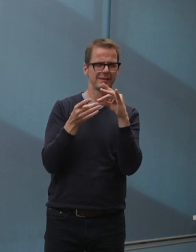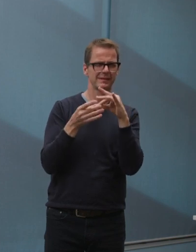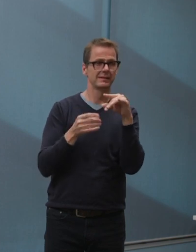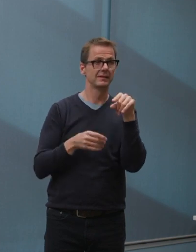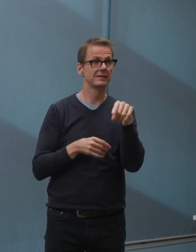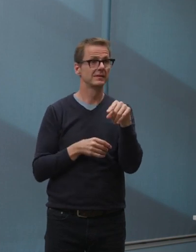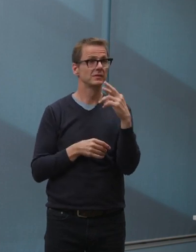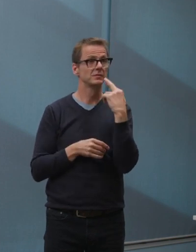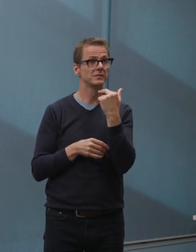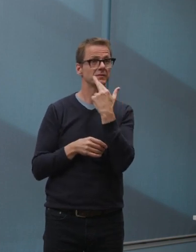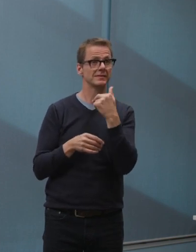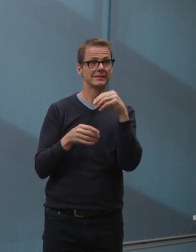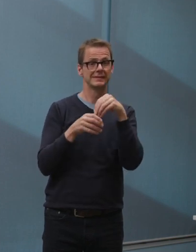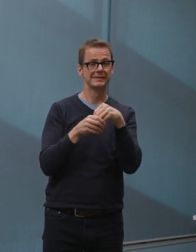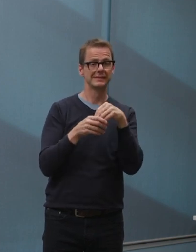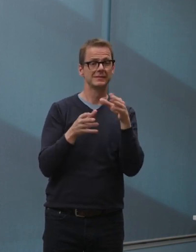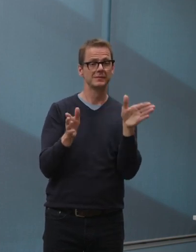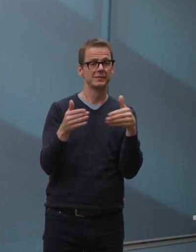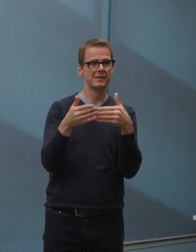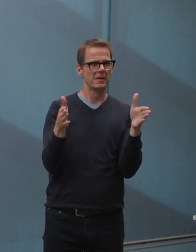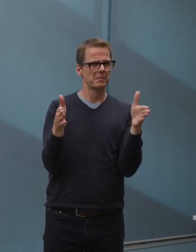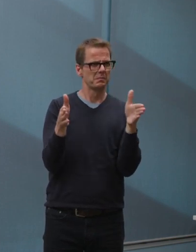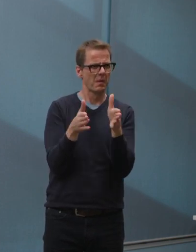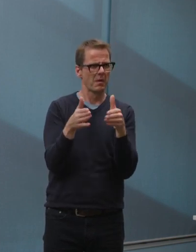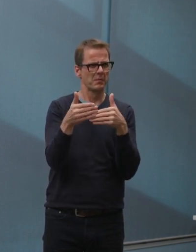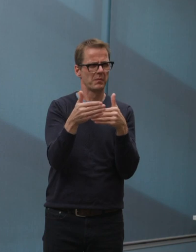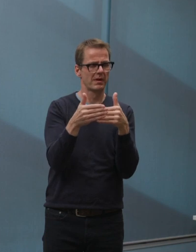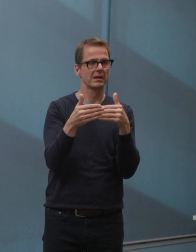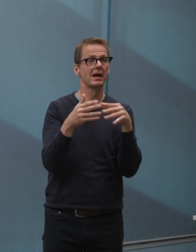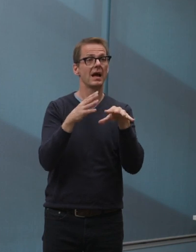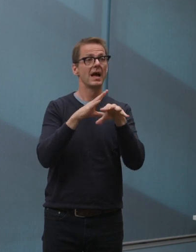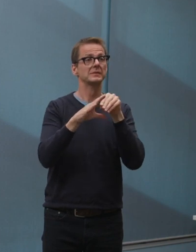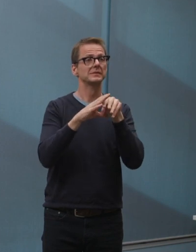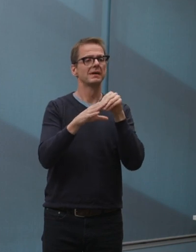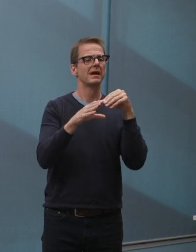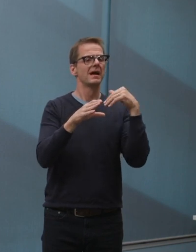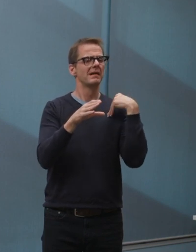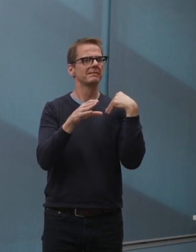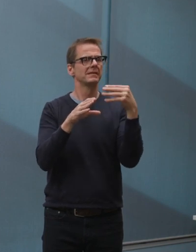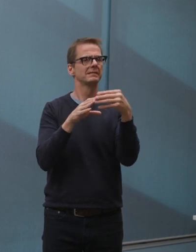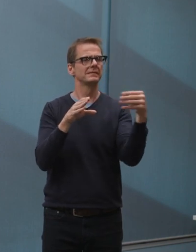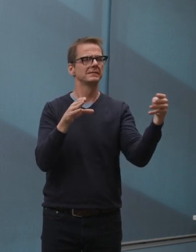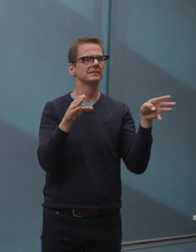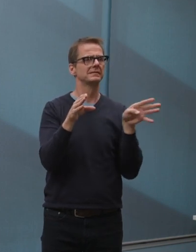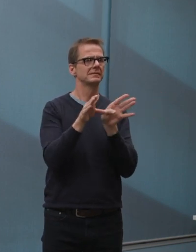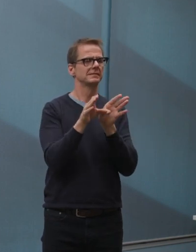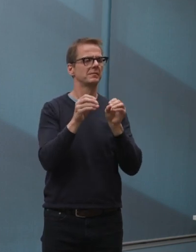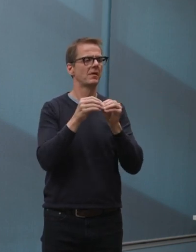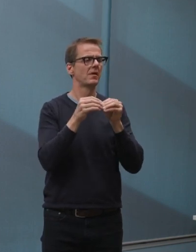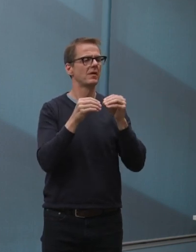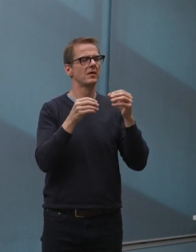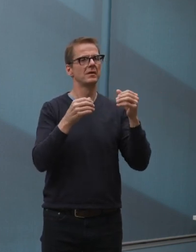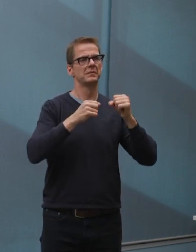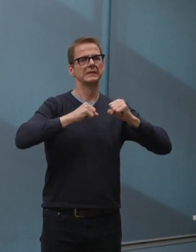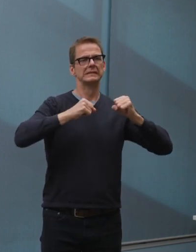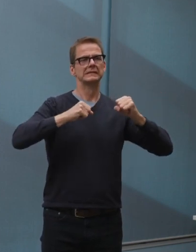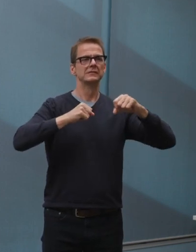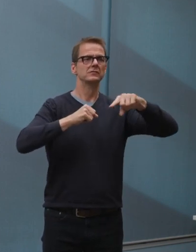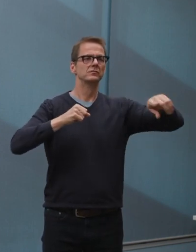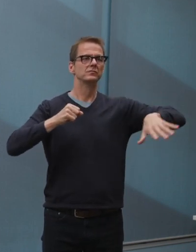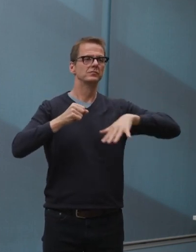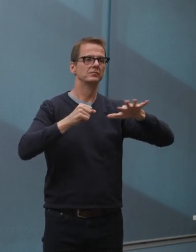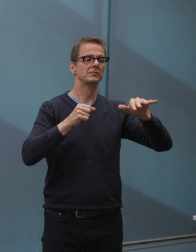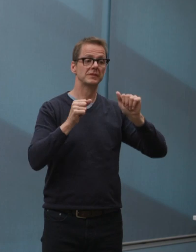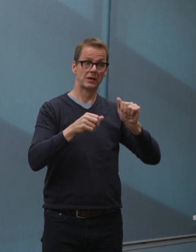not start looking at that right away? So that is what we're assessing. So when I mentioned sort of the discussions with the BIAs, it is looking